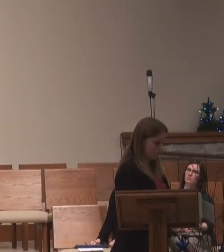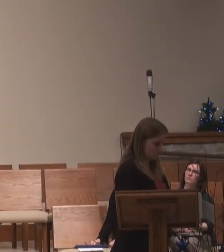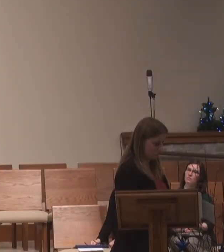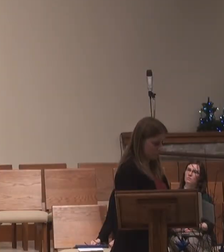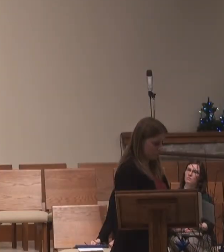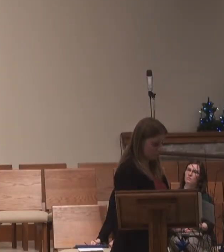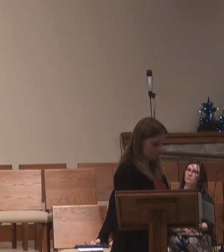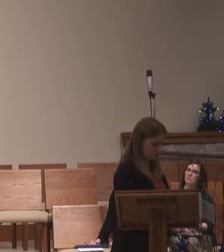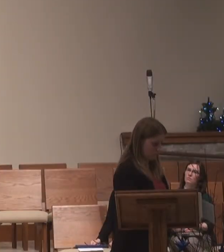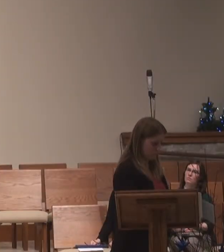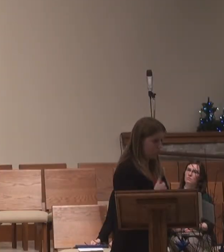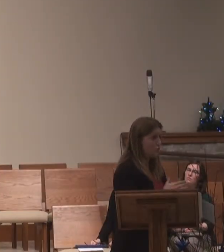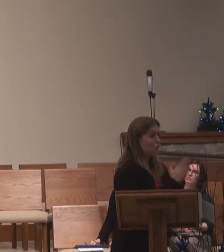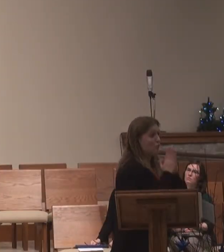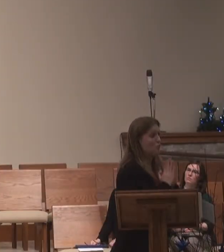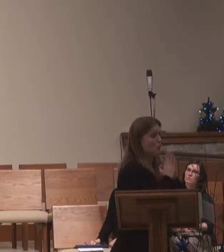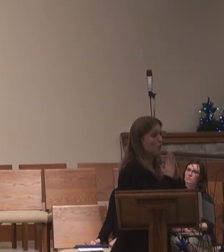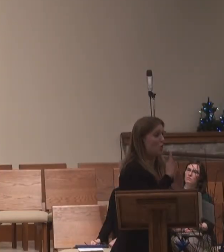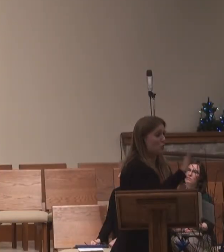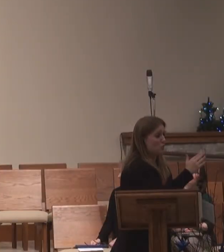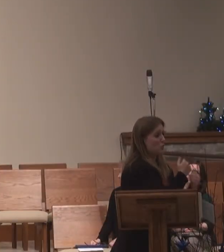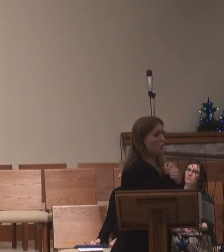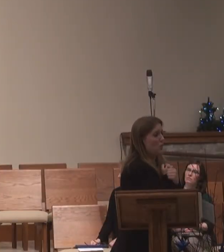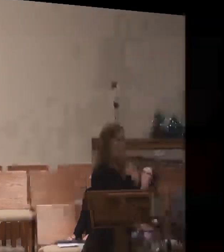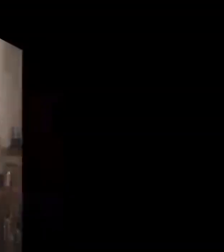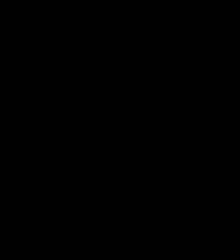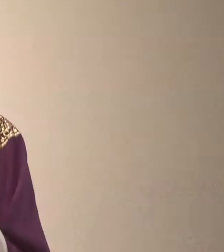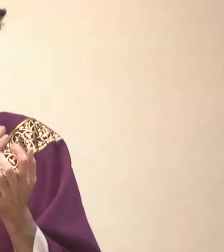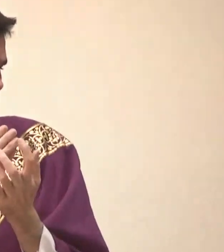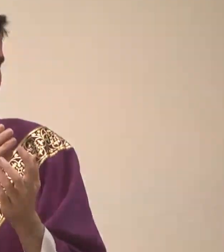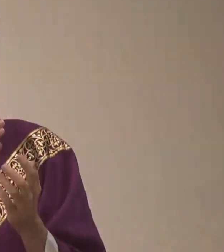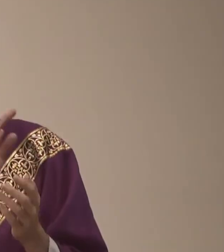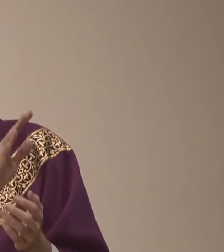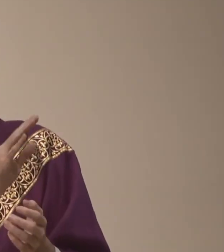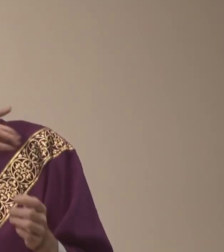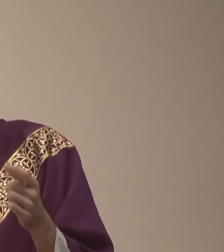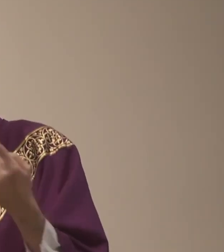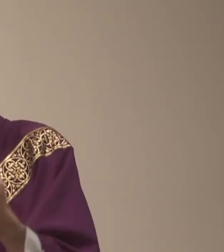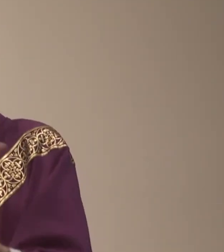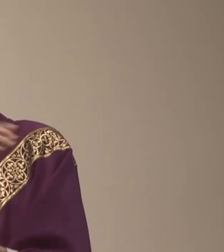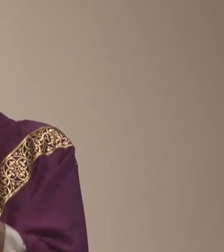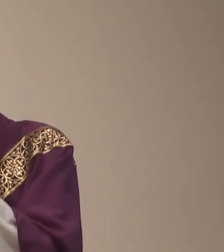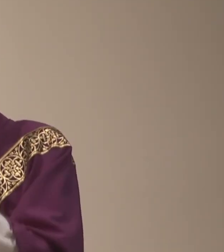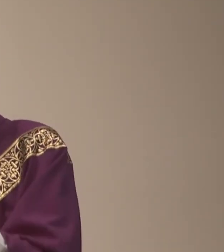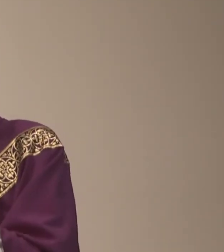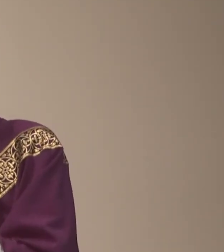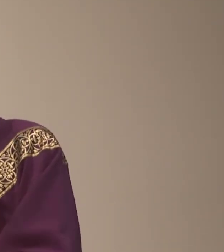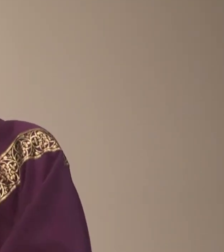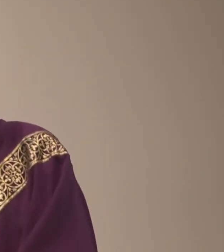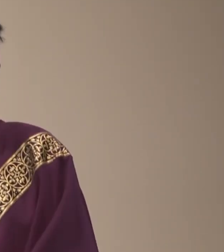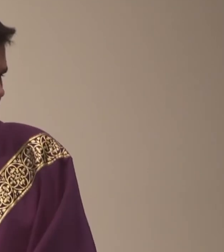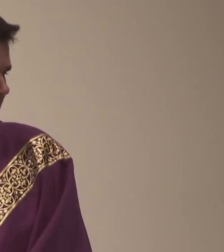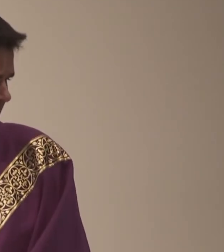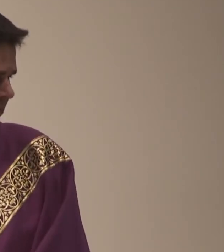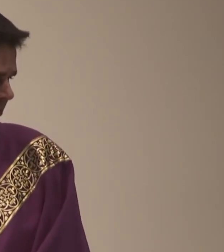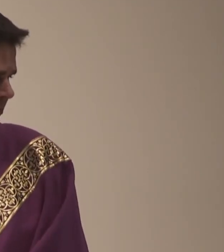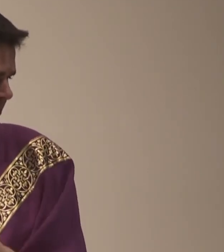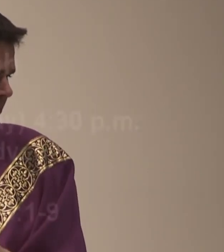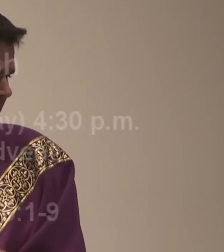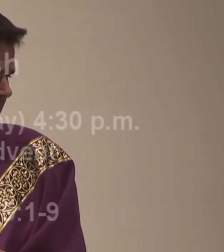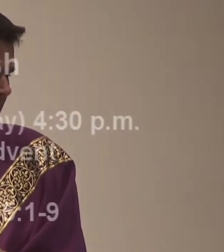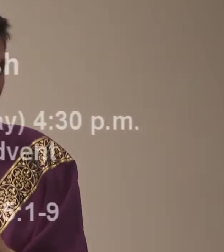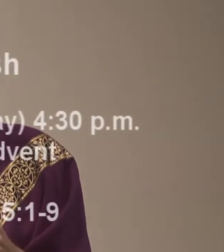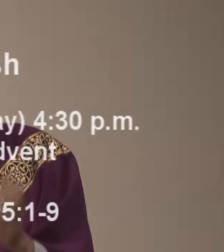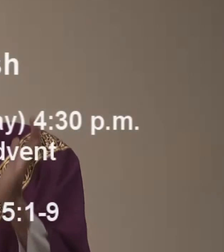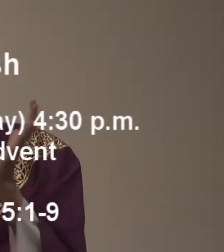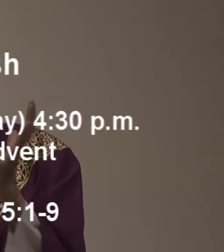may increase evermore and more. You can feel his love and warmth for his brothers and sisters in